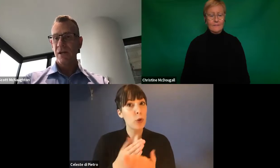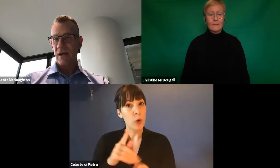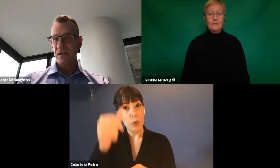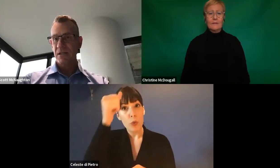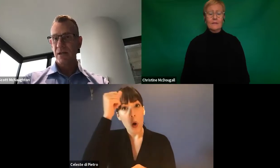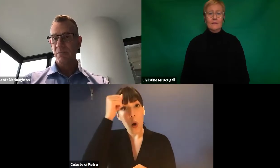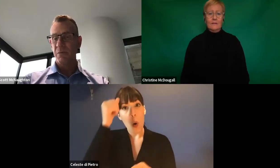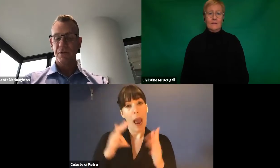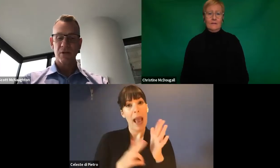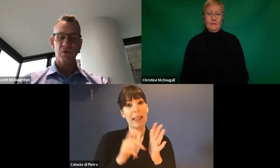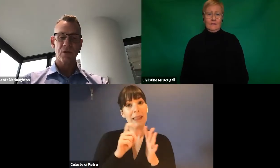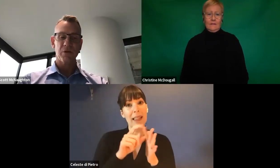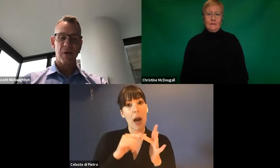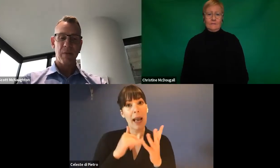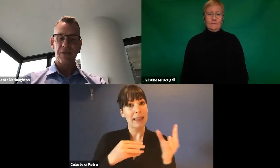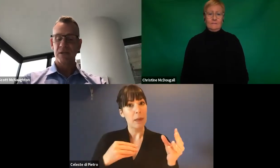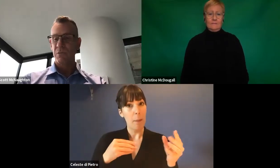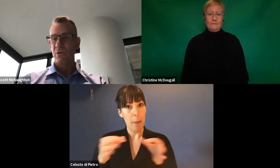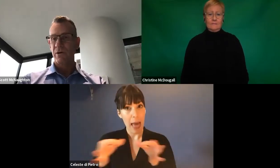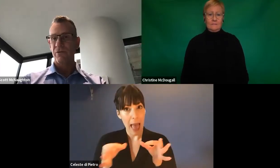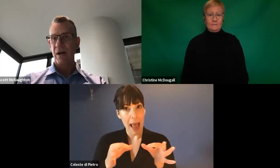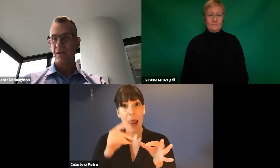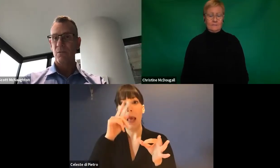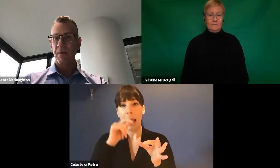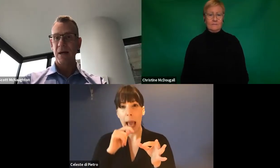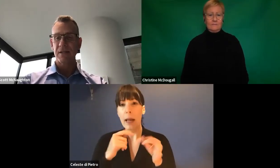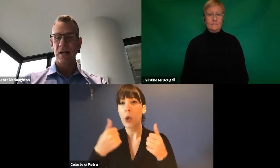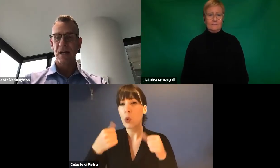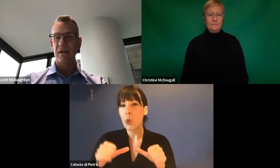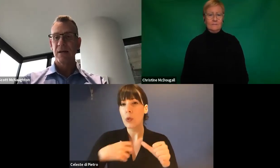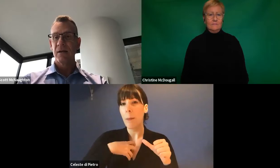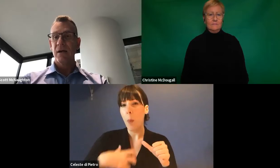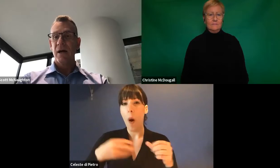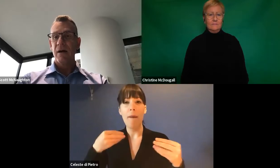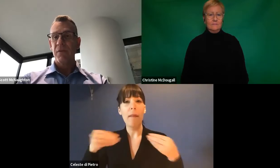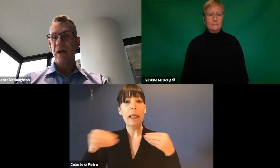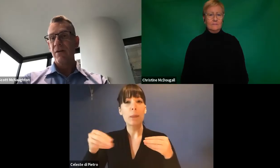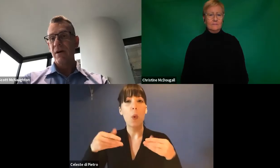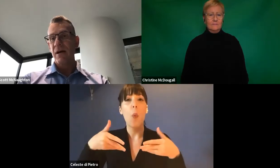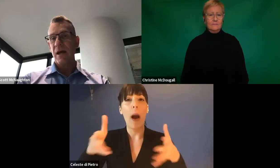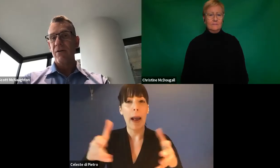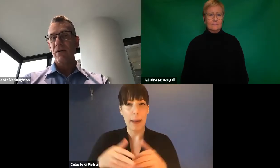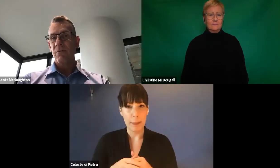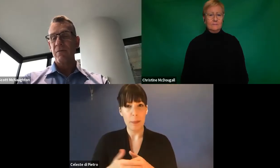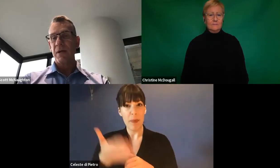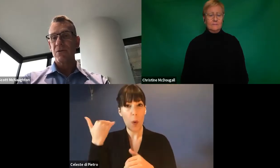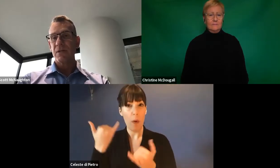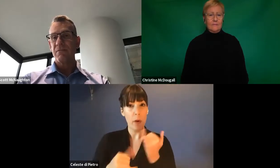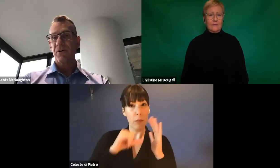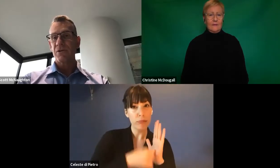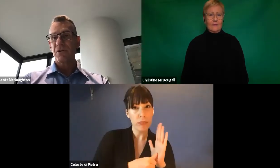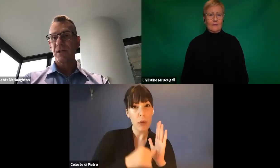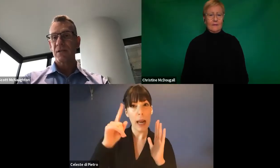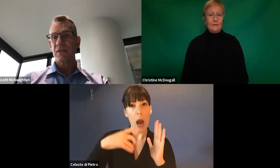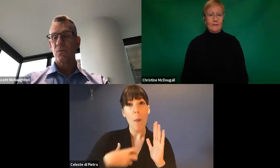continue to access their supports. And I'll talk a little bit about this more throughout the webinar today. The other area that we've been doing